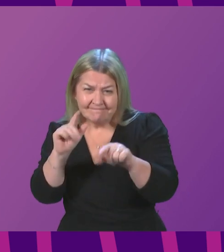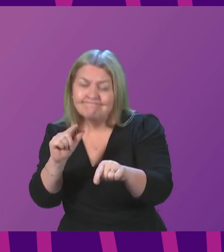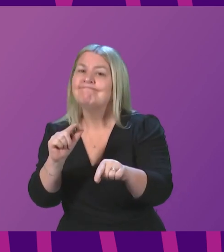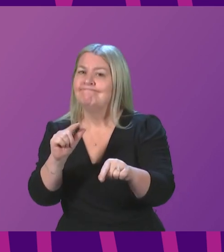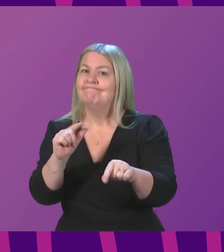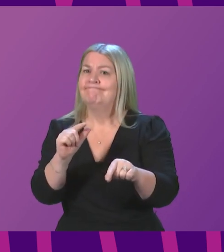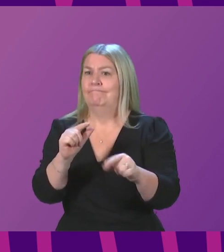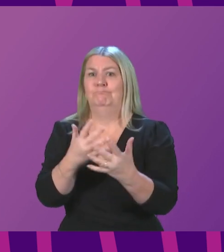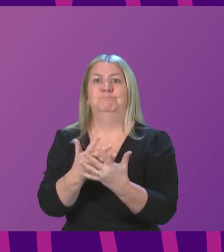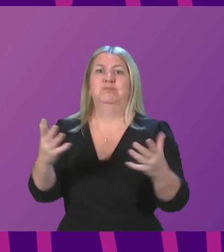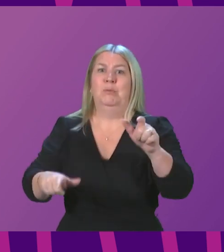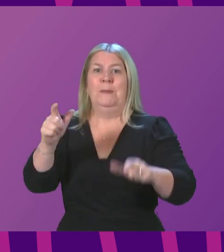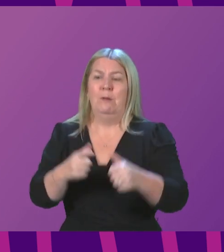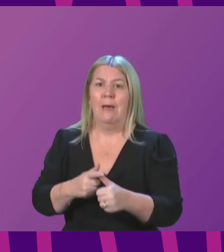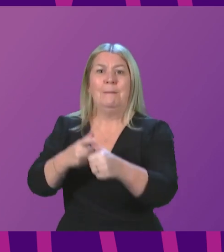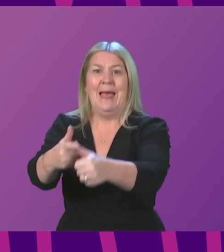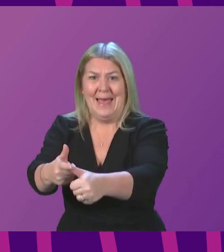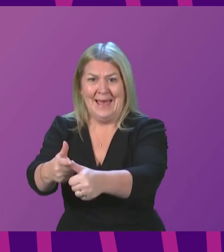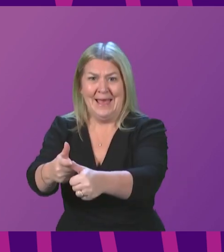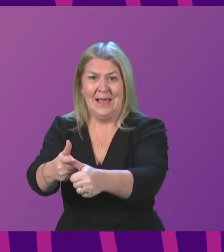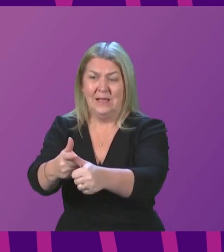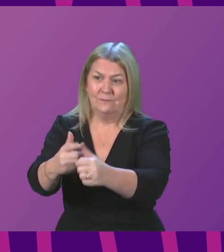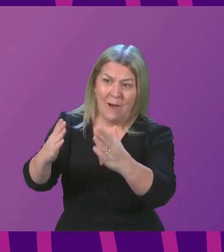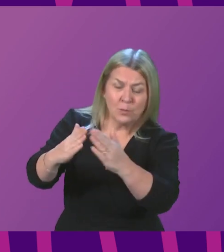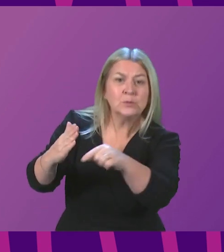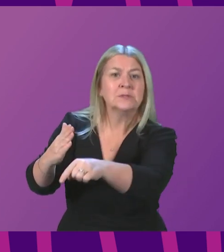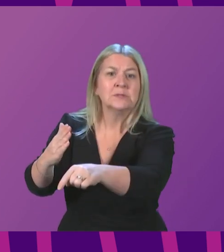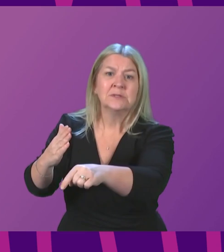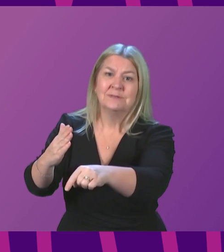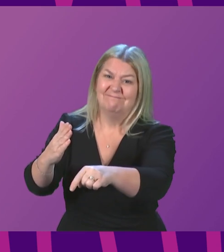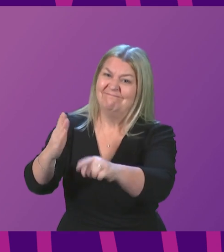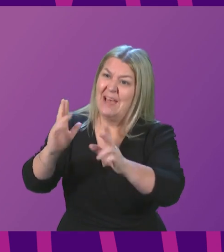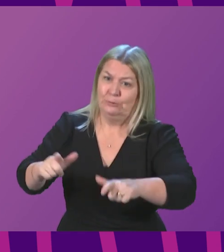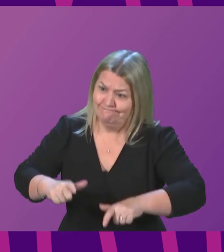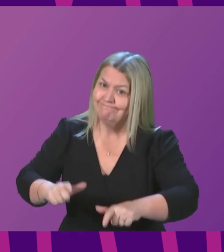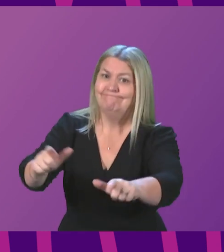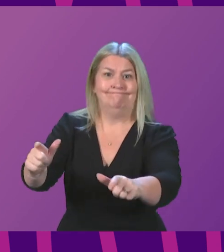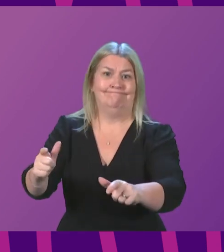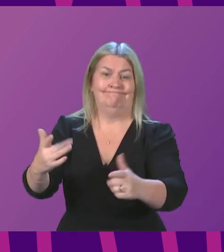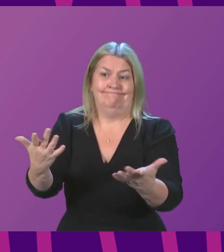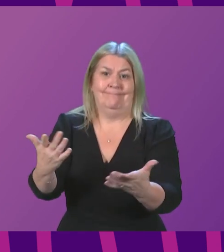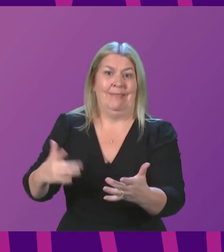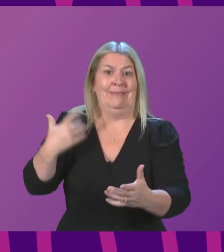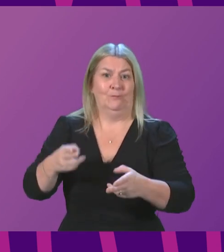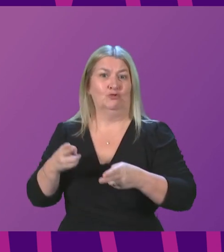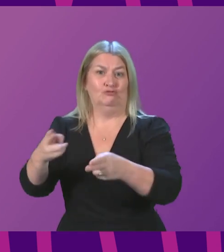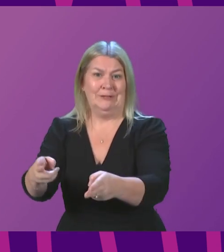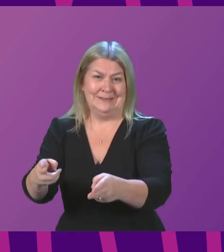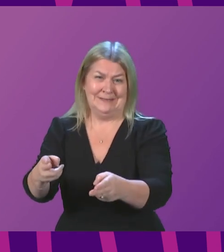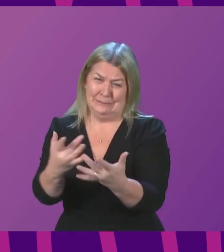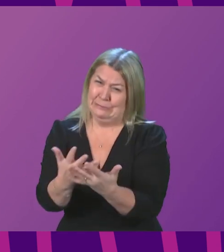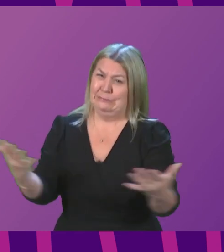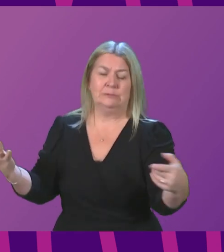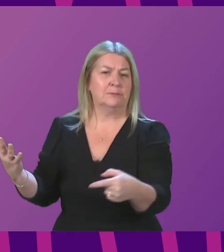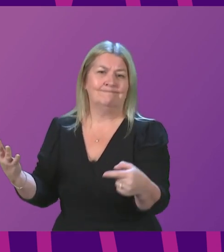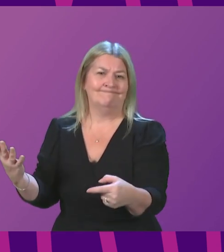application had slept rough in the three months before. Nearly 1,500 had slept rough the night before applying. This is